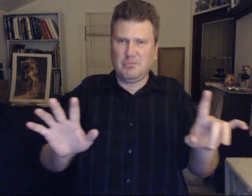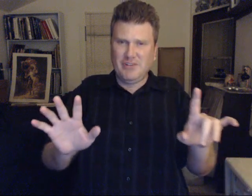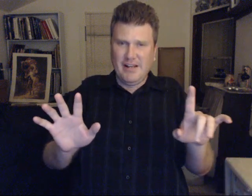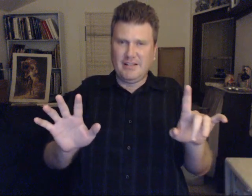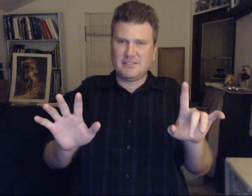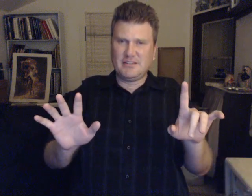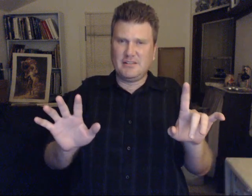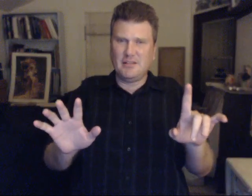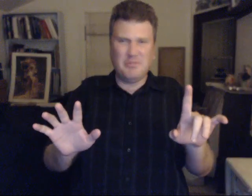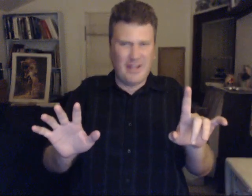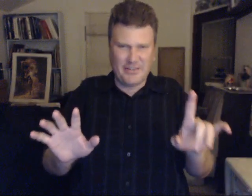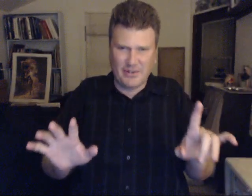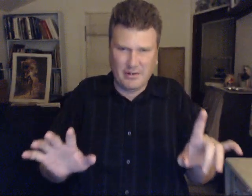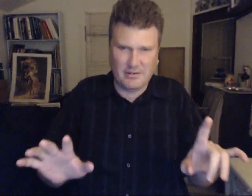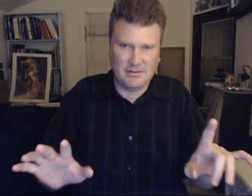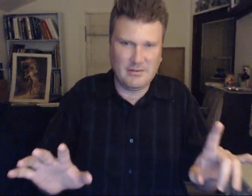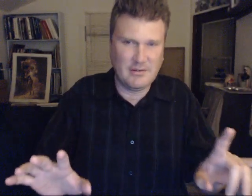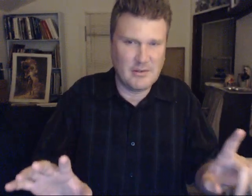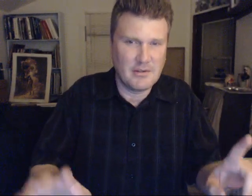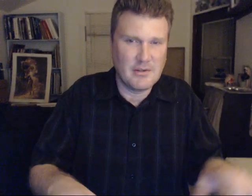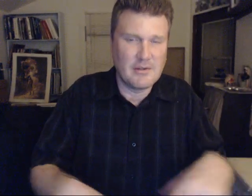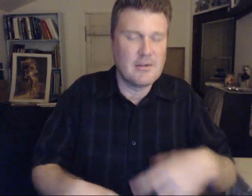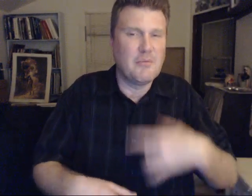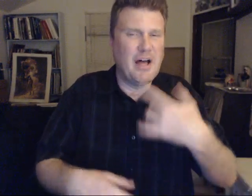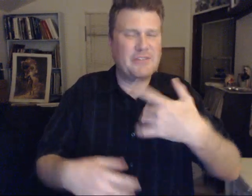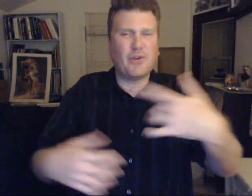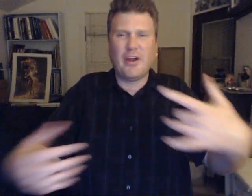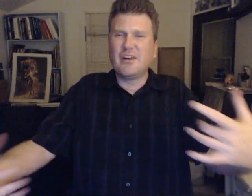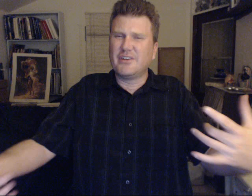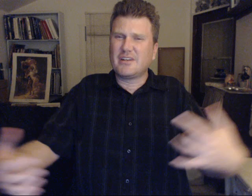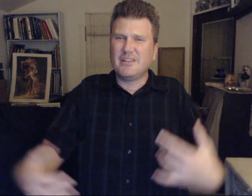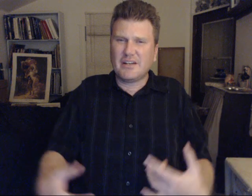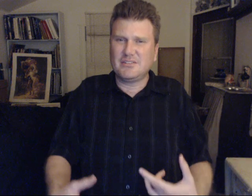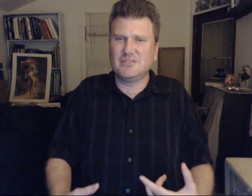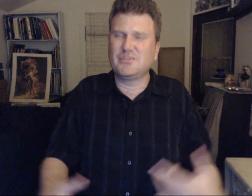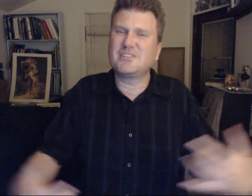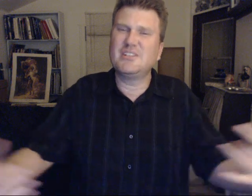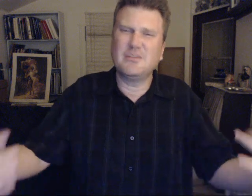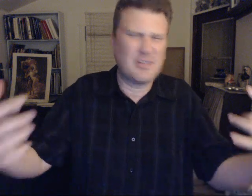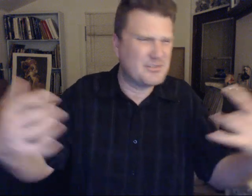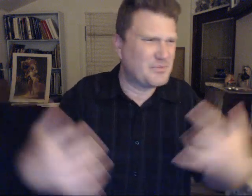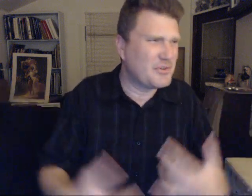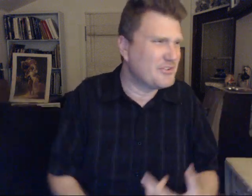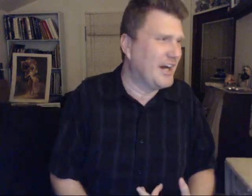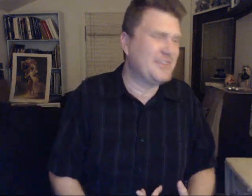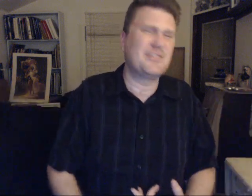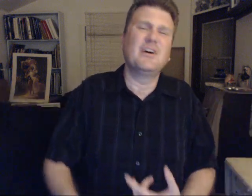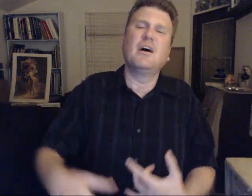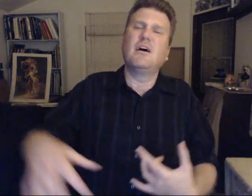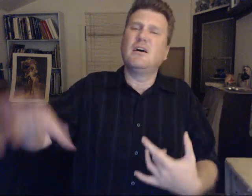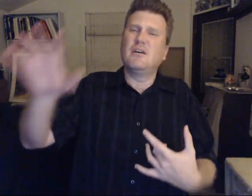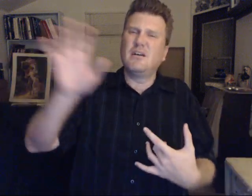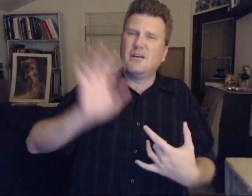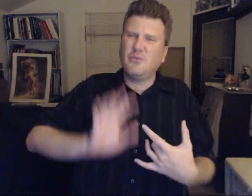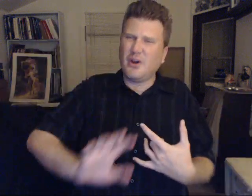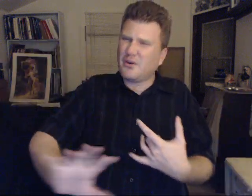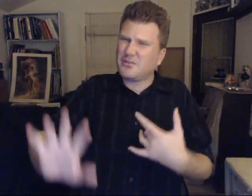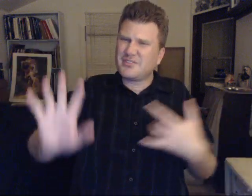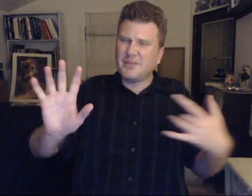planet. But that is all. But as for our alien connections. keep. Because realize. We are stepping